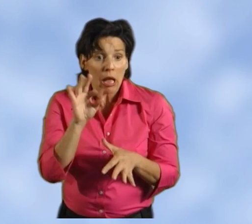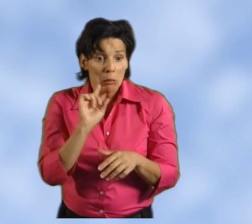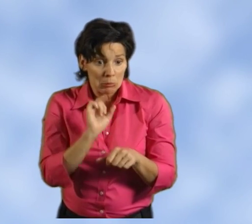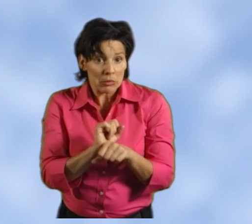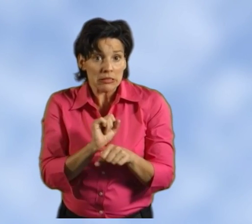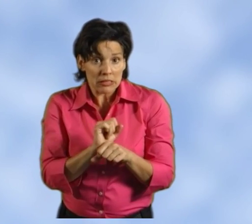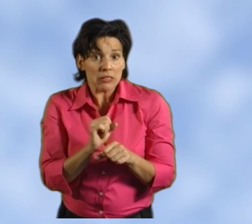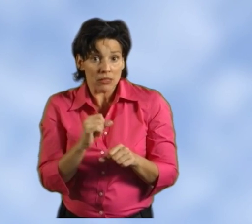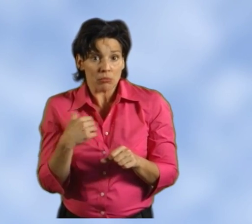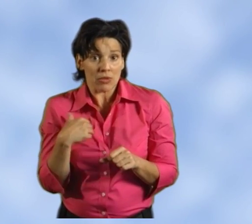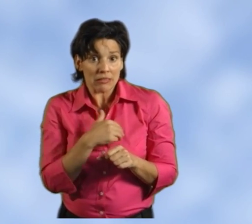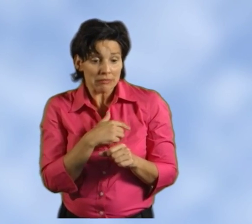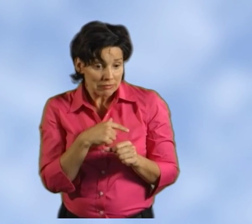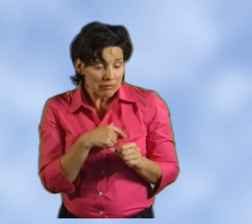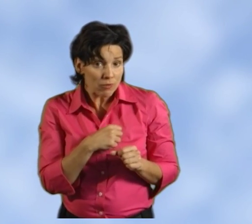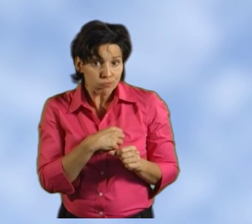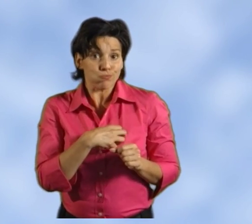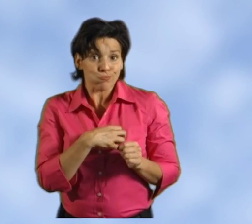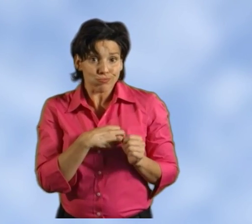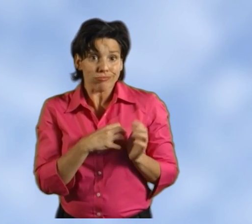if breast cancer is diagnosed.